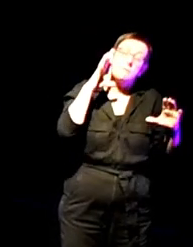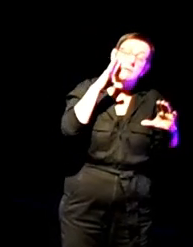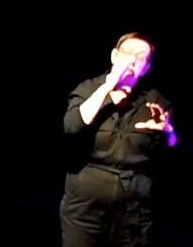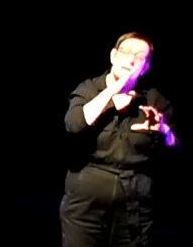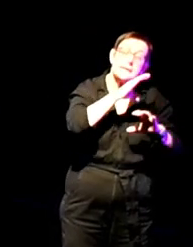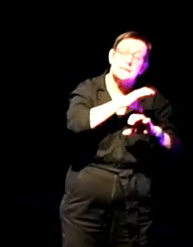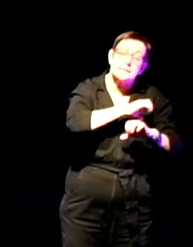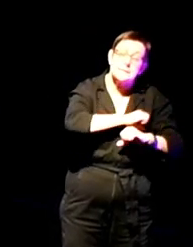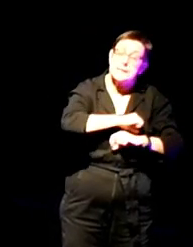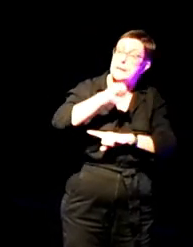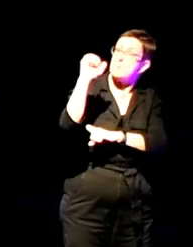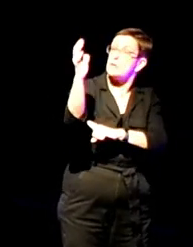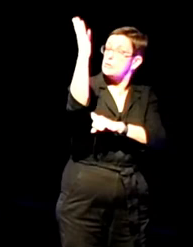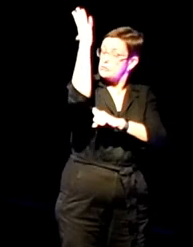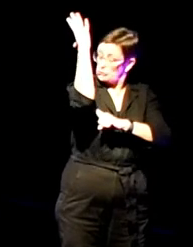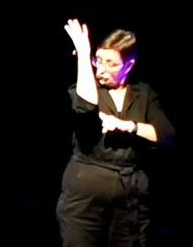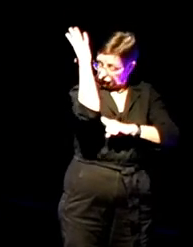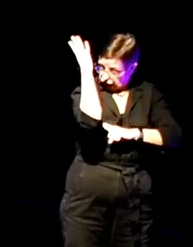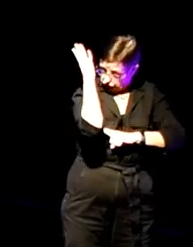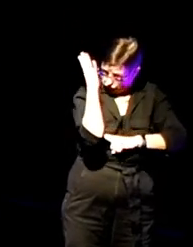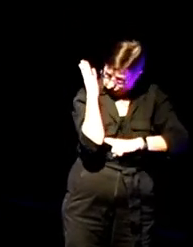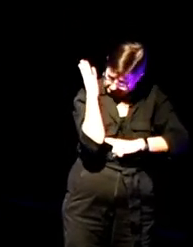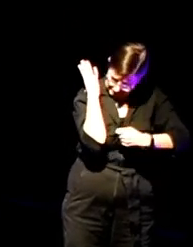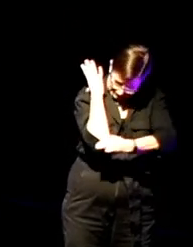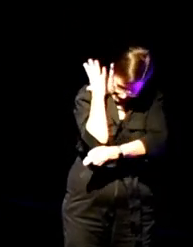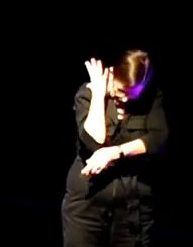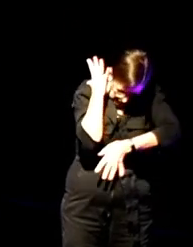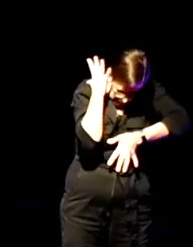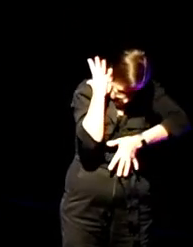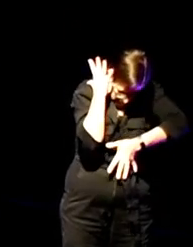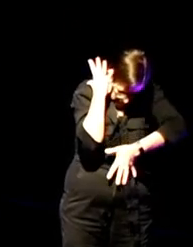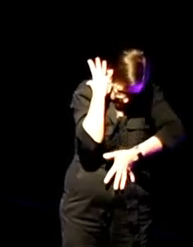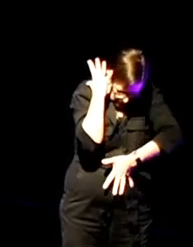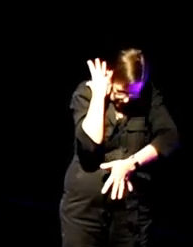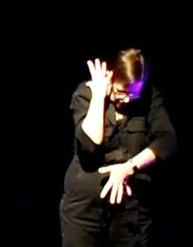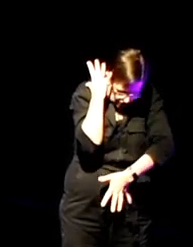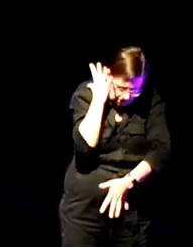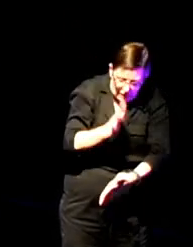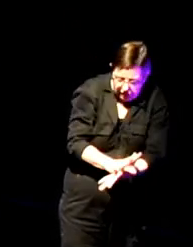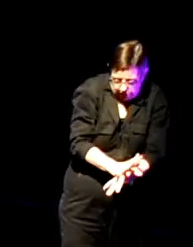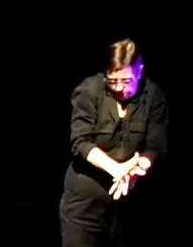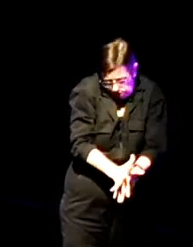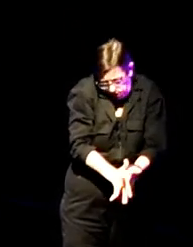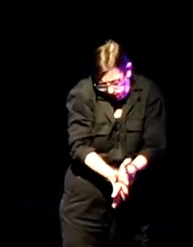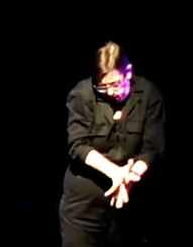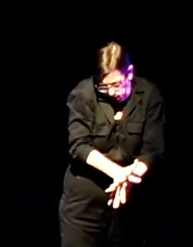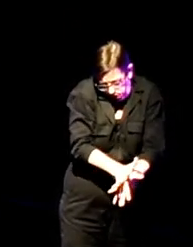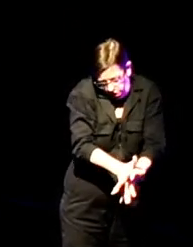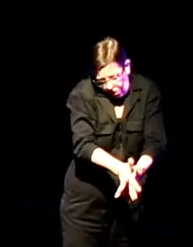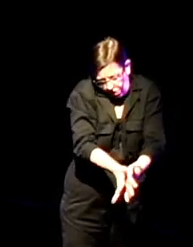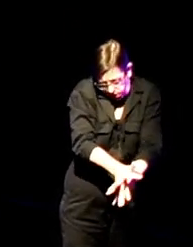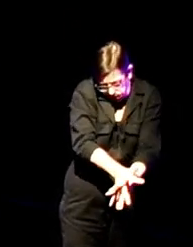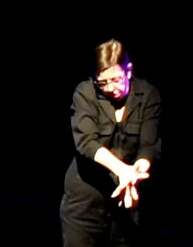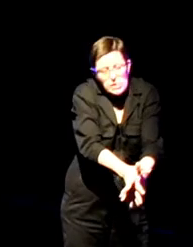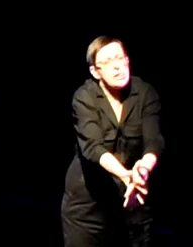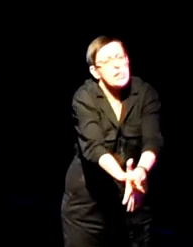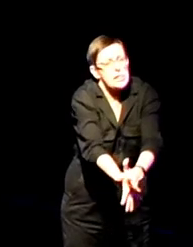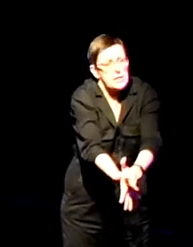a tree was grafted onto me. My root stock rotting, necrotic buds flowering from my heel.